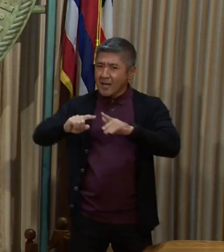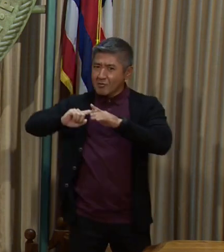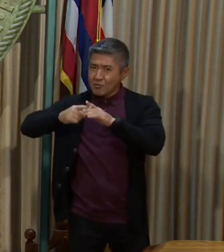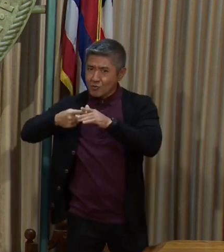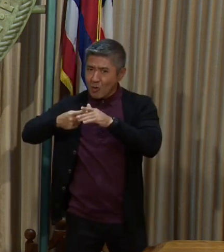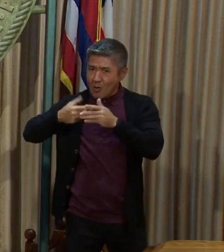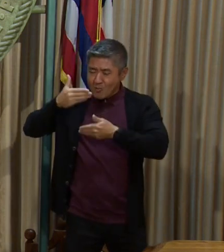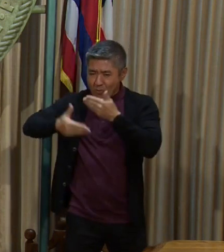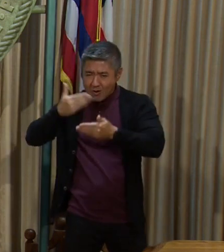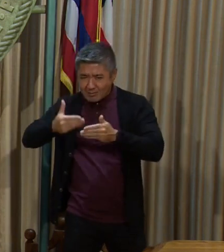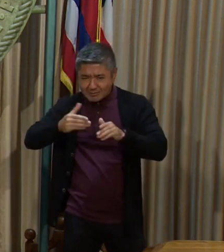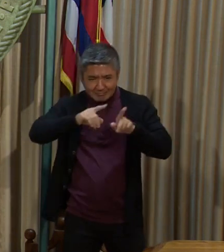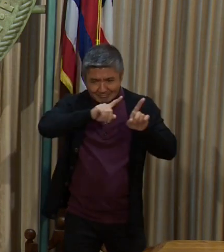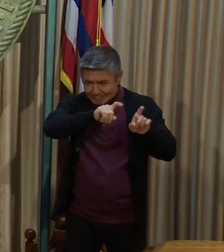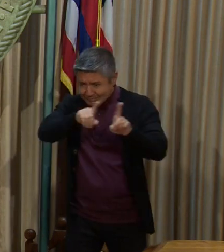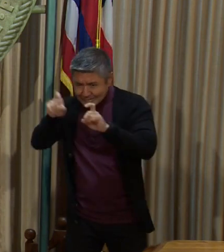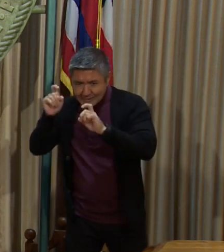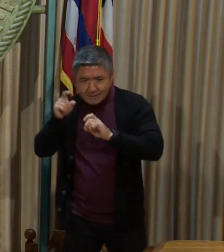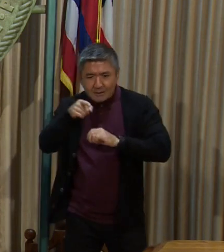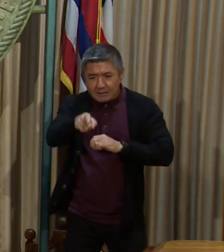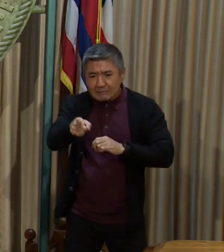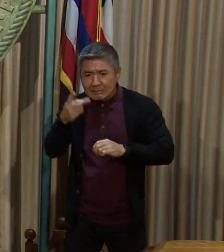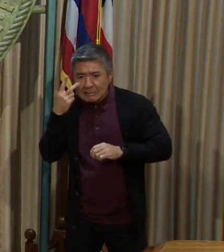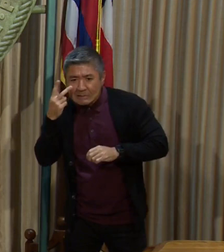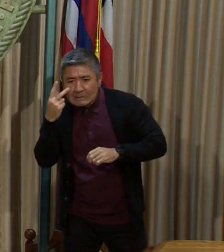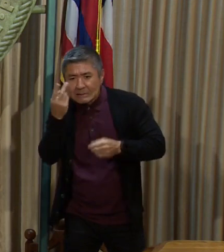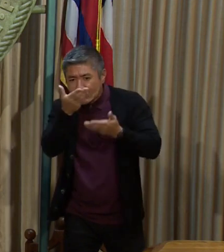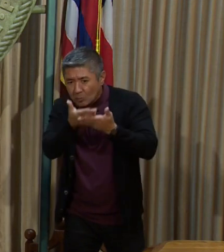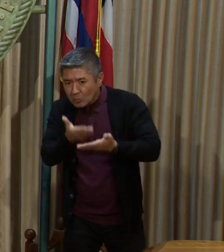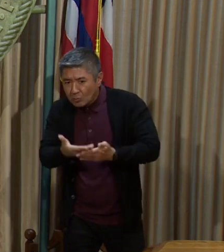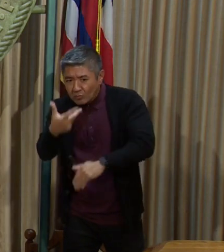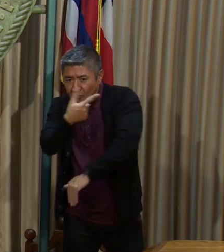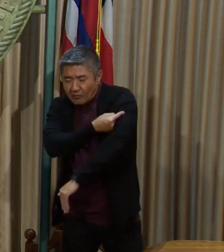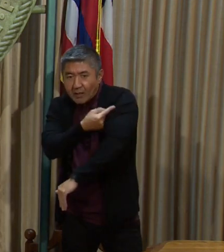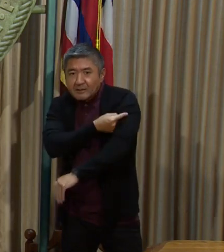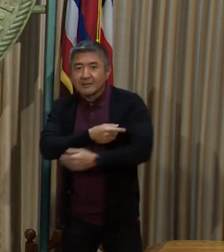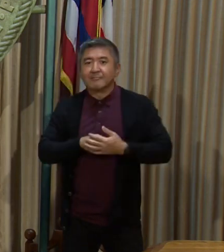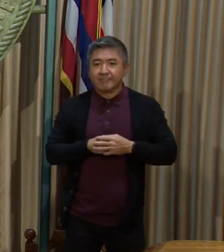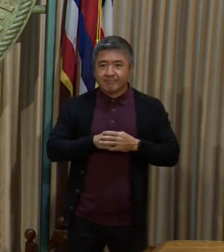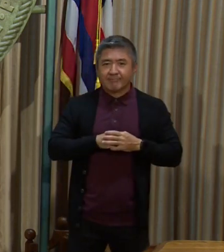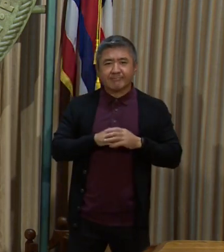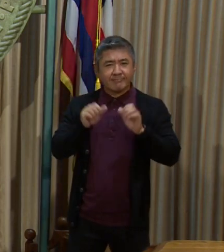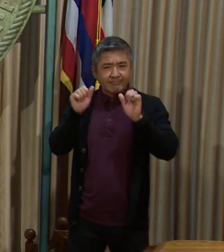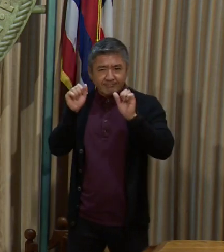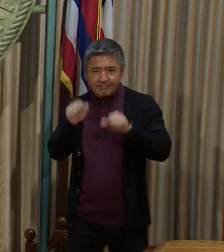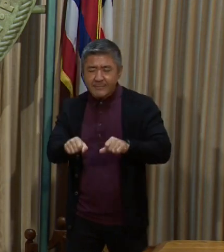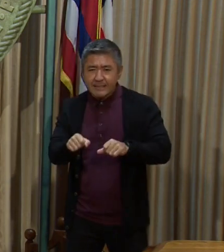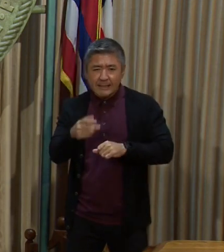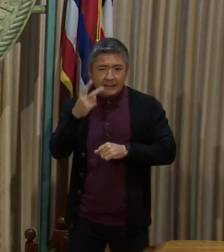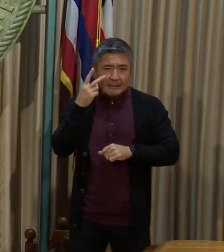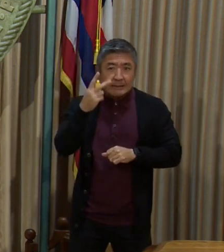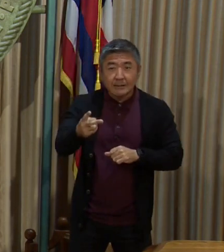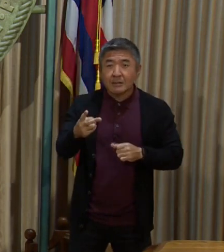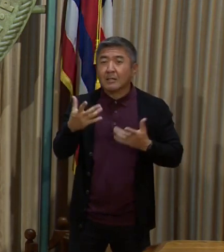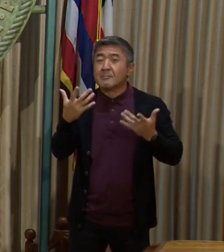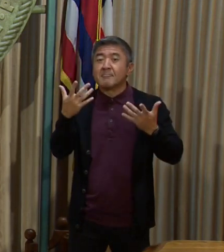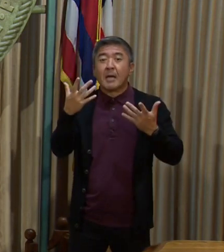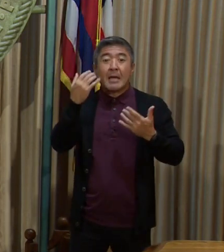necessary, and I think most importantly, learn about what kinds of bottlenecks and